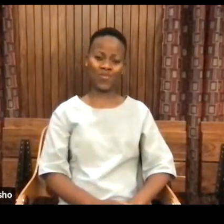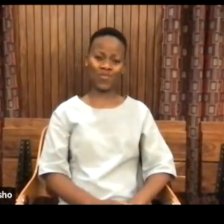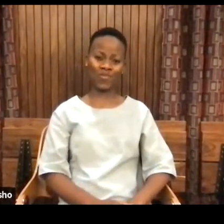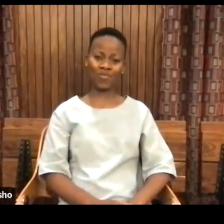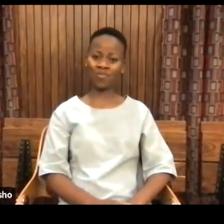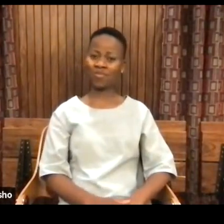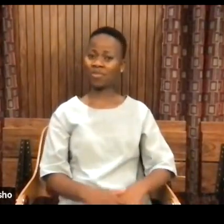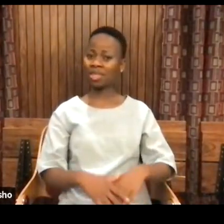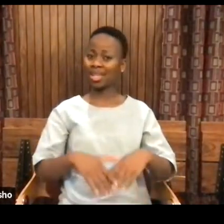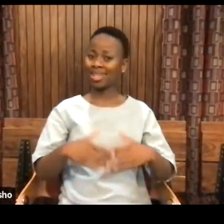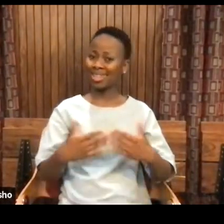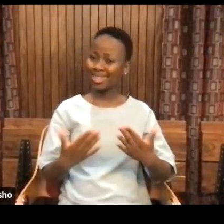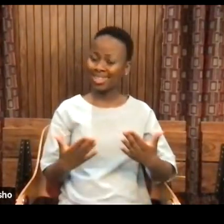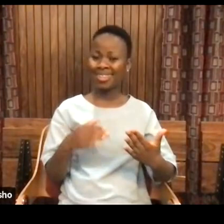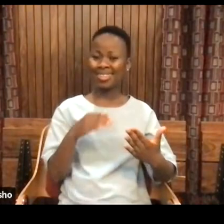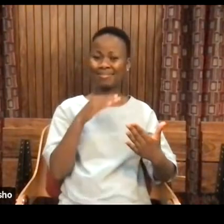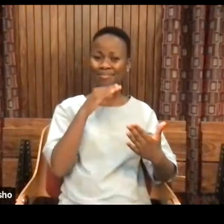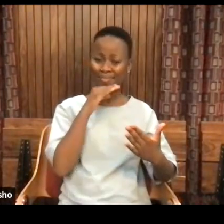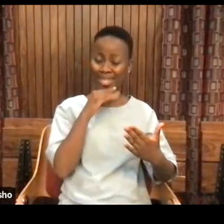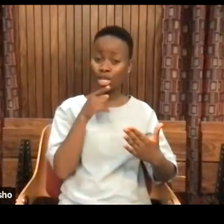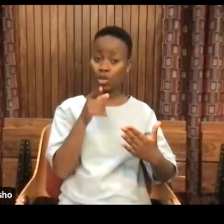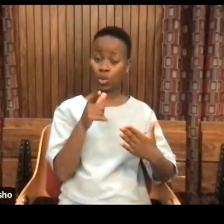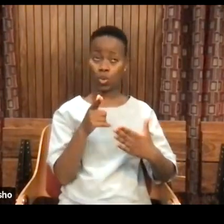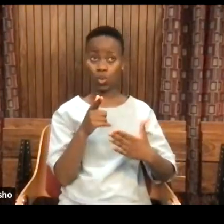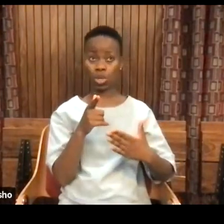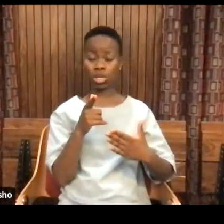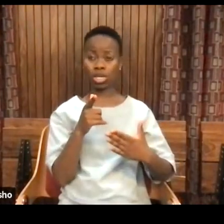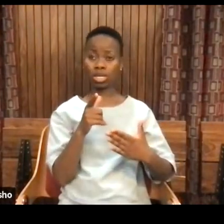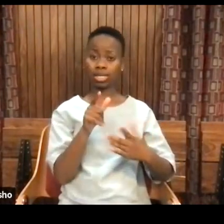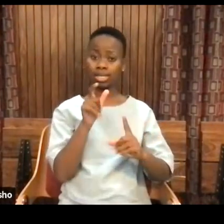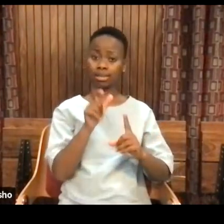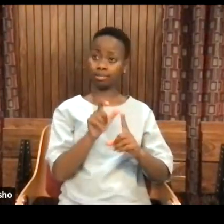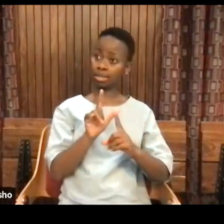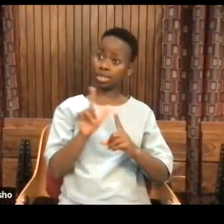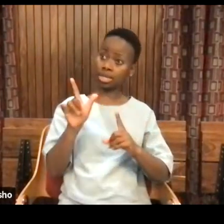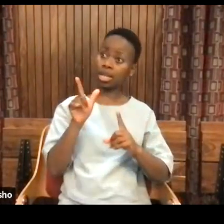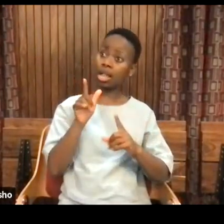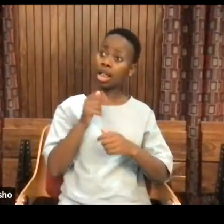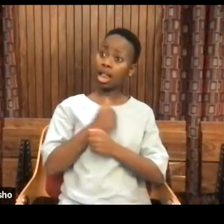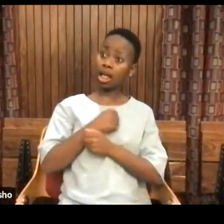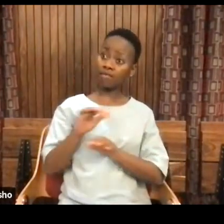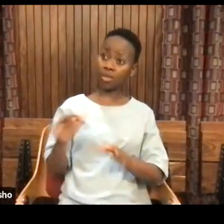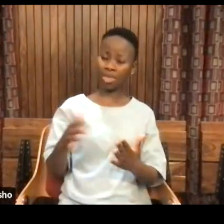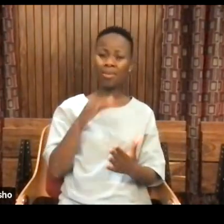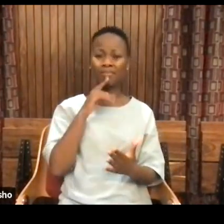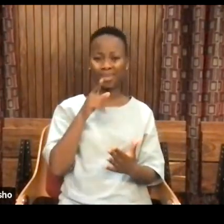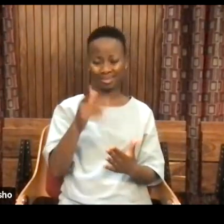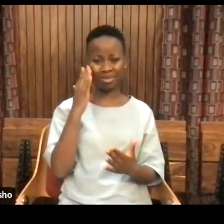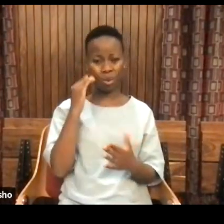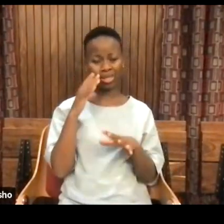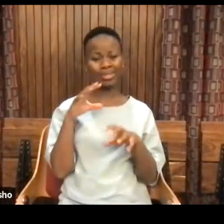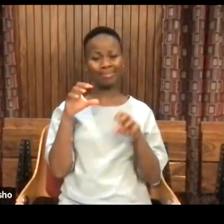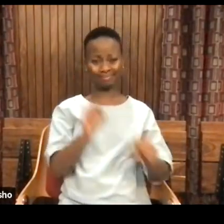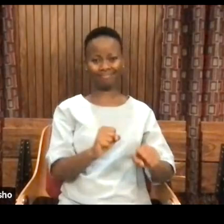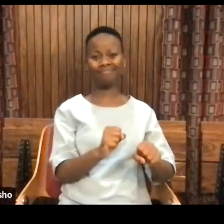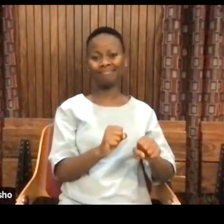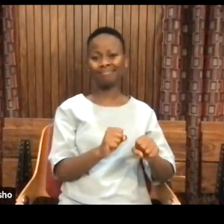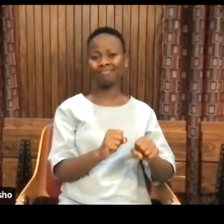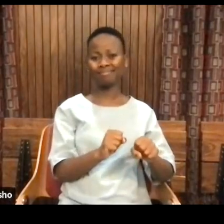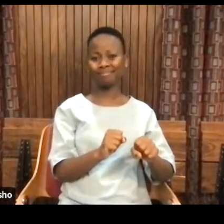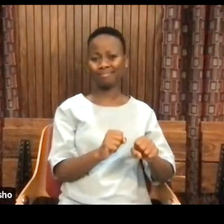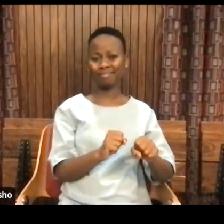you're facing analogical and colonial love. Because, as you know, every dominating imperial order